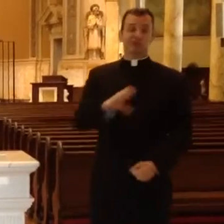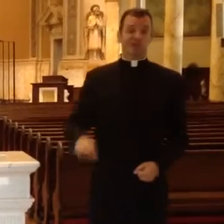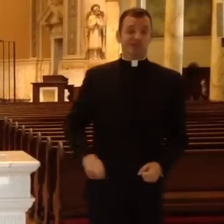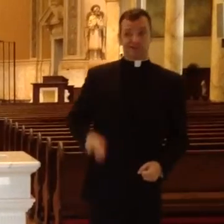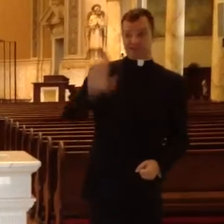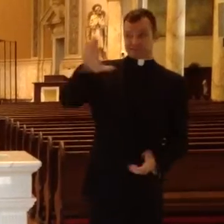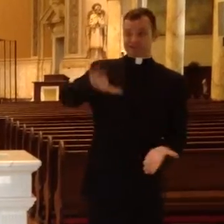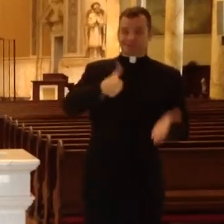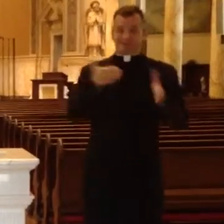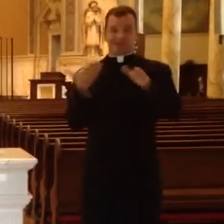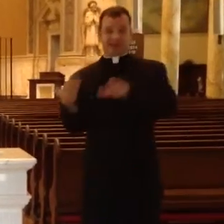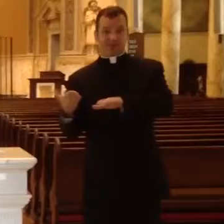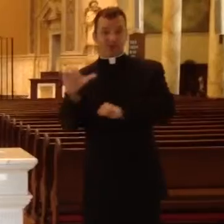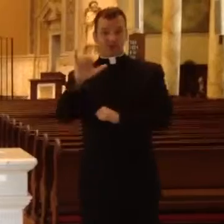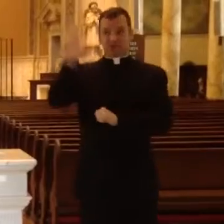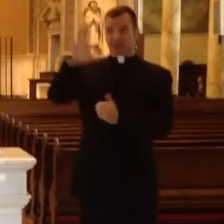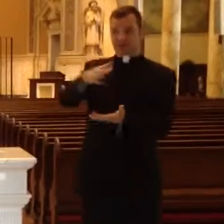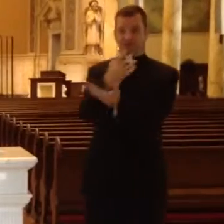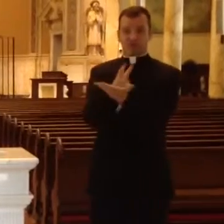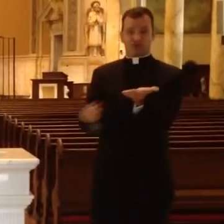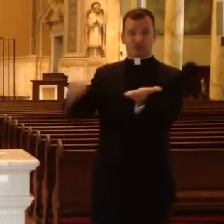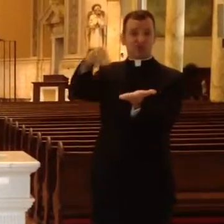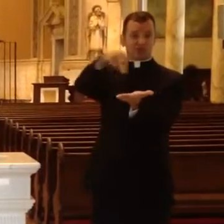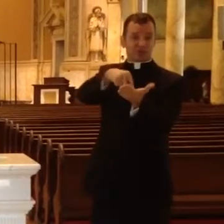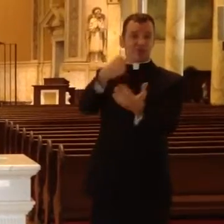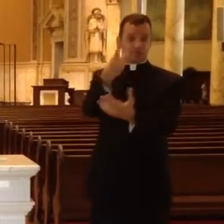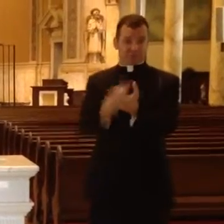We journey in Christ's death and his resurrection.